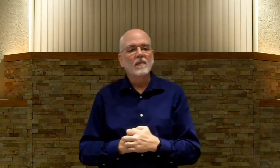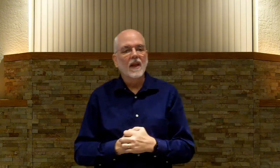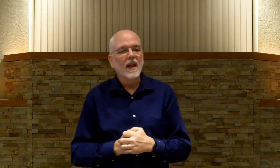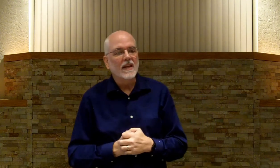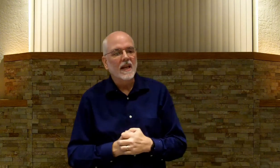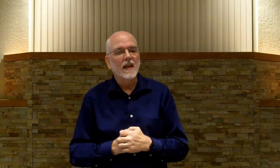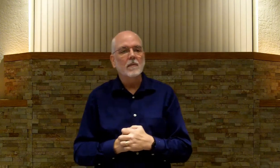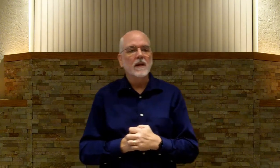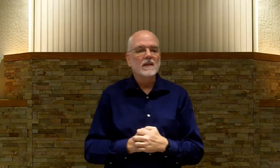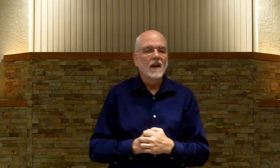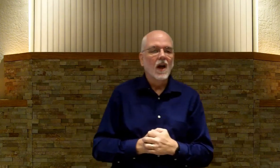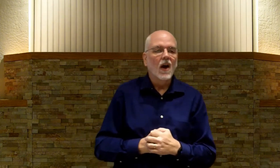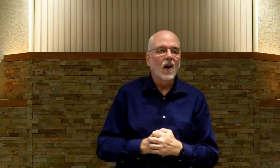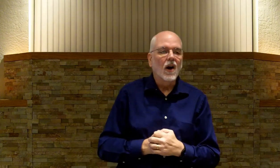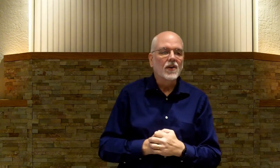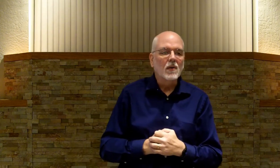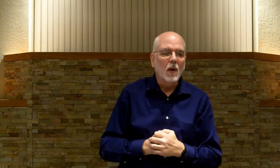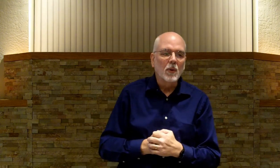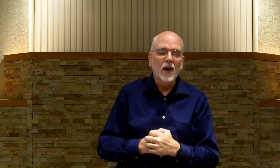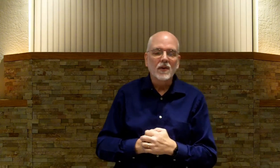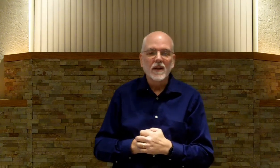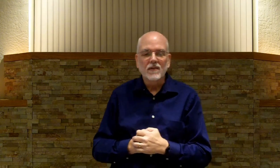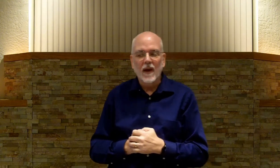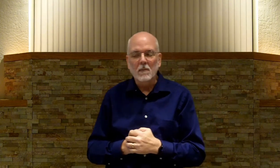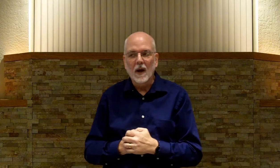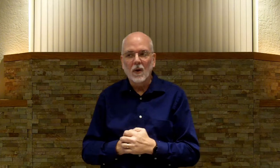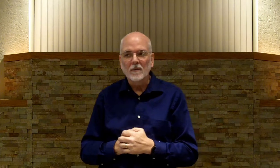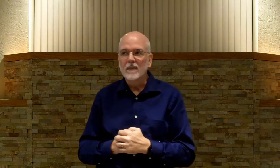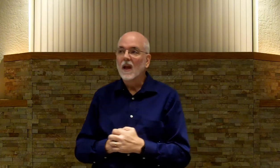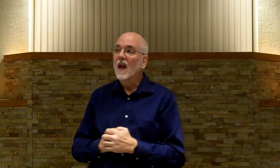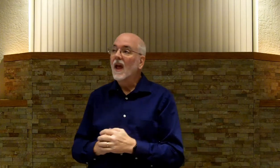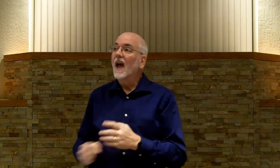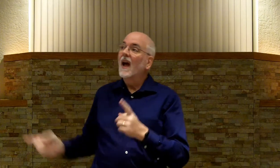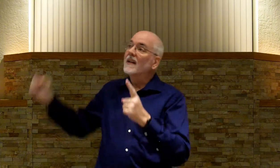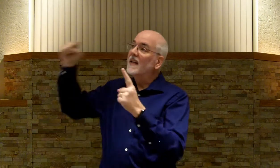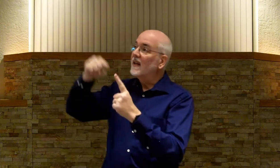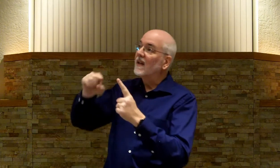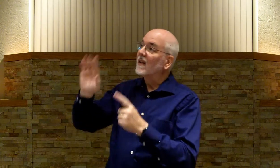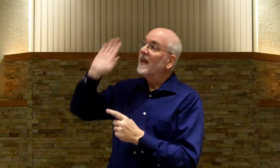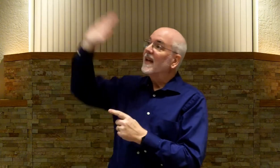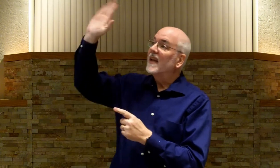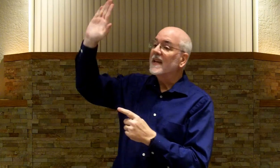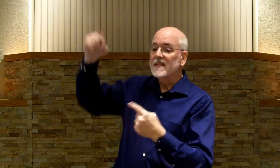His enemies. Are under. Are put under his power. Until. His.